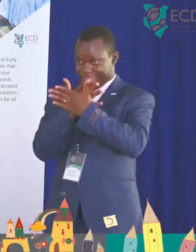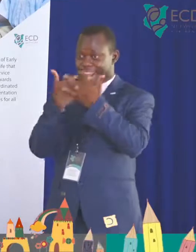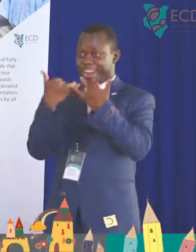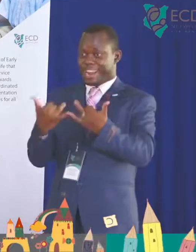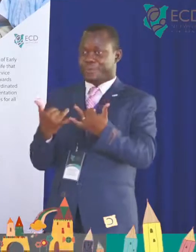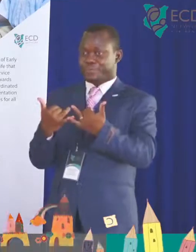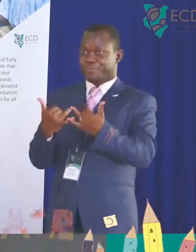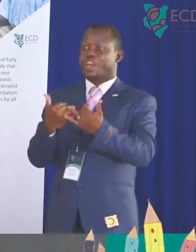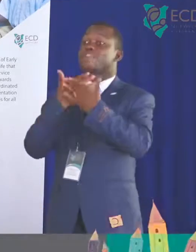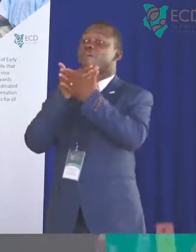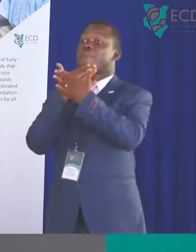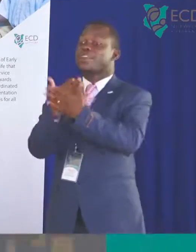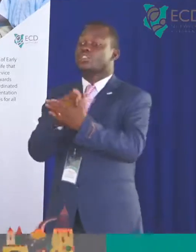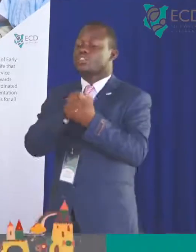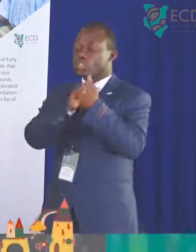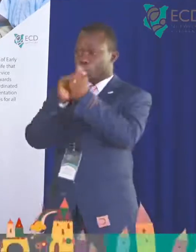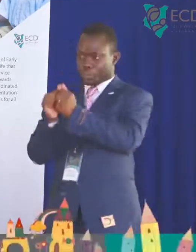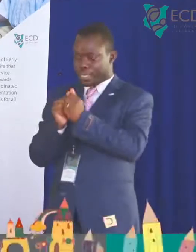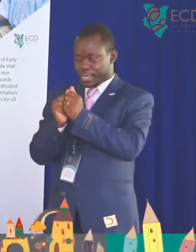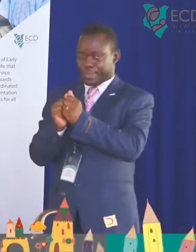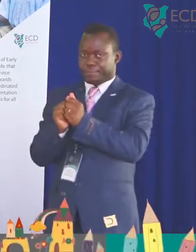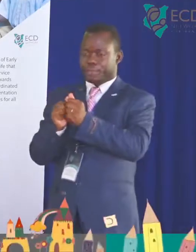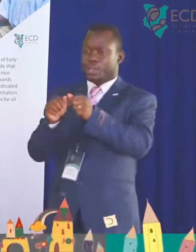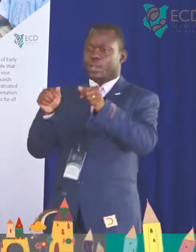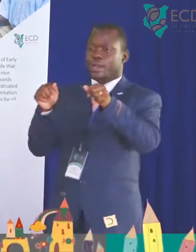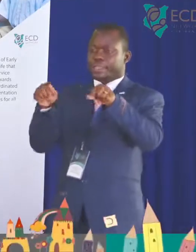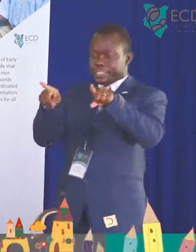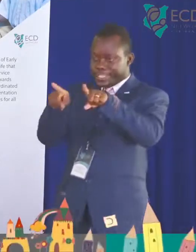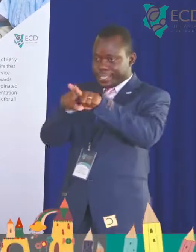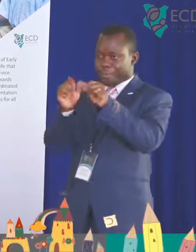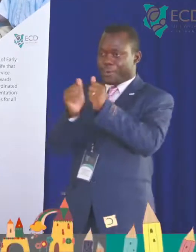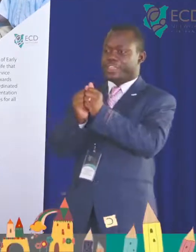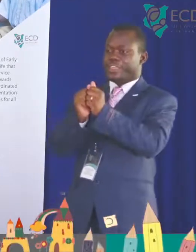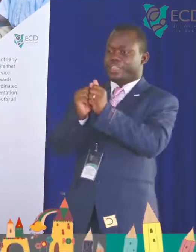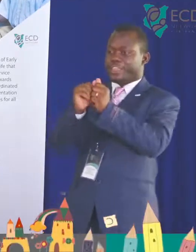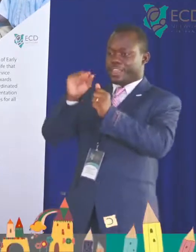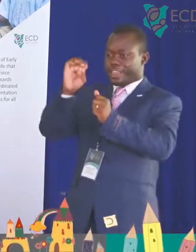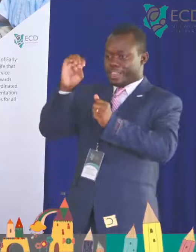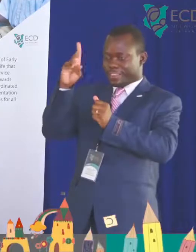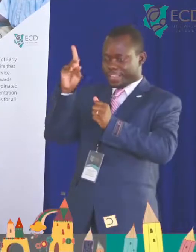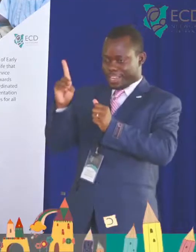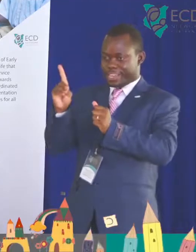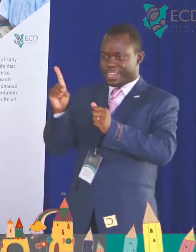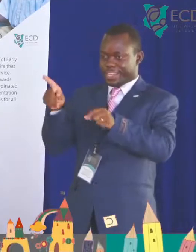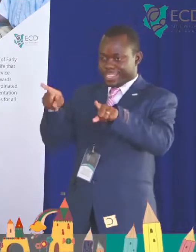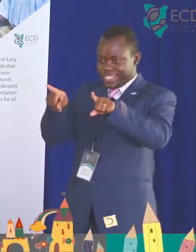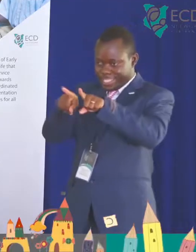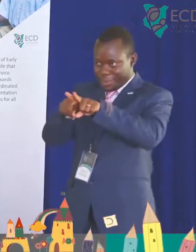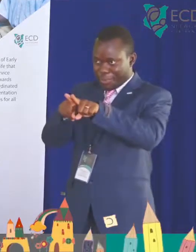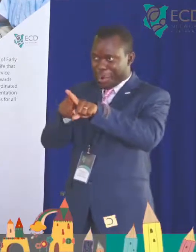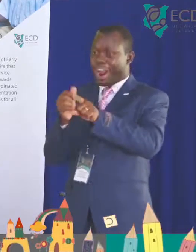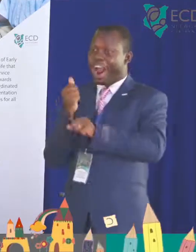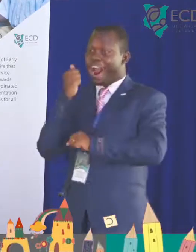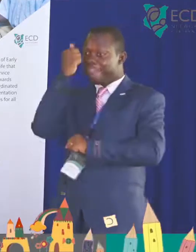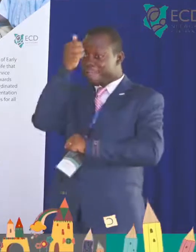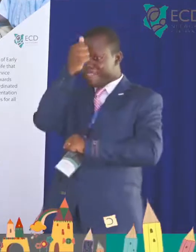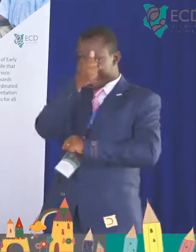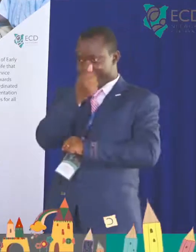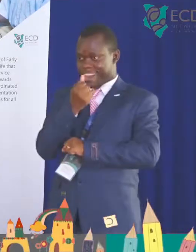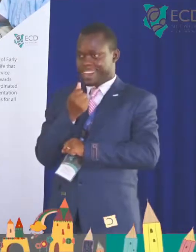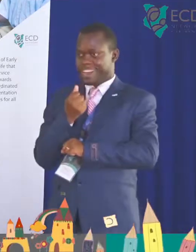collaboration with ECDN and the Africa Early Child Network,